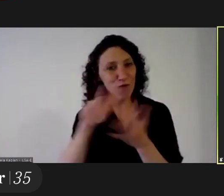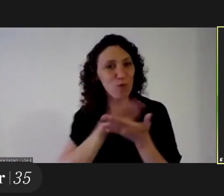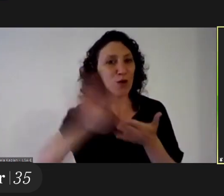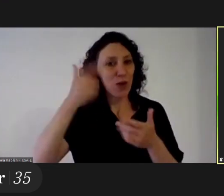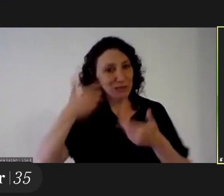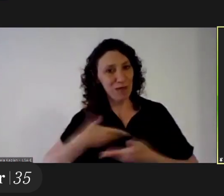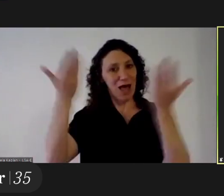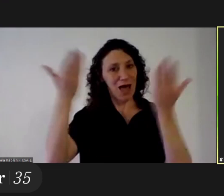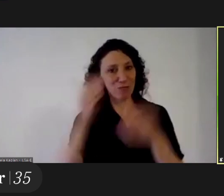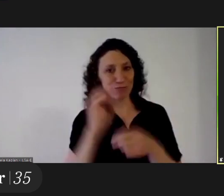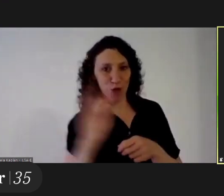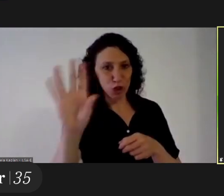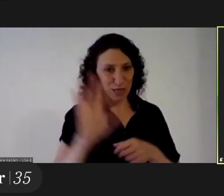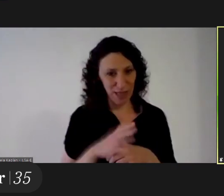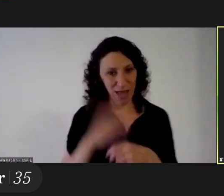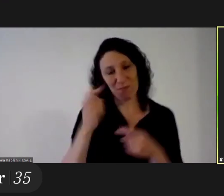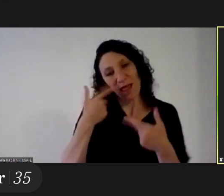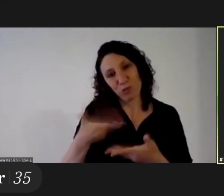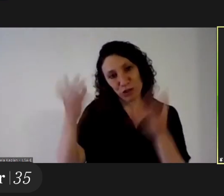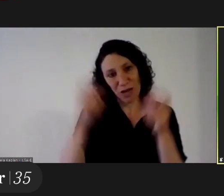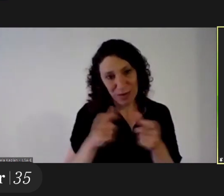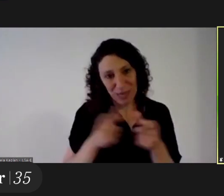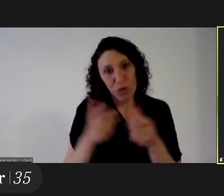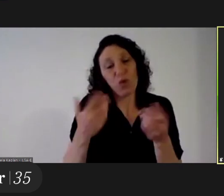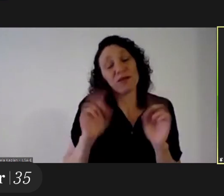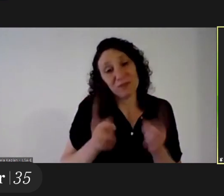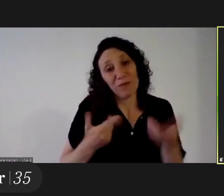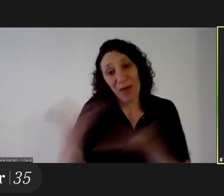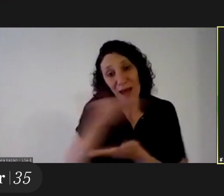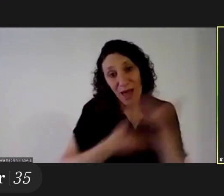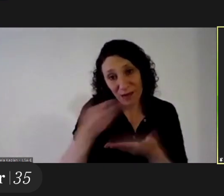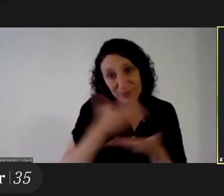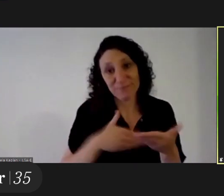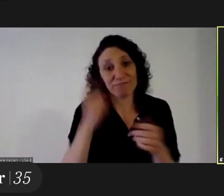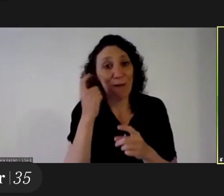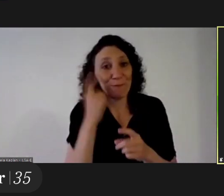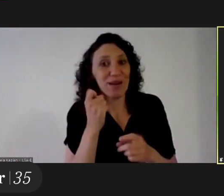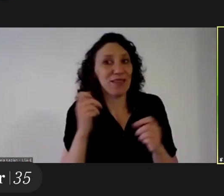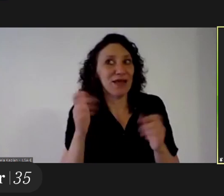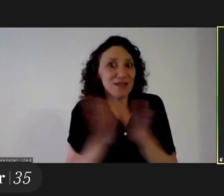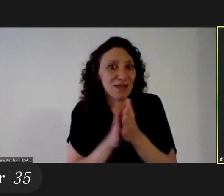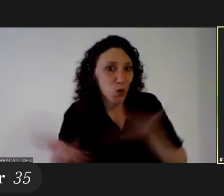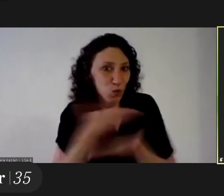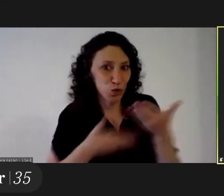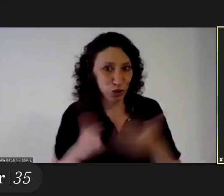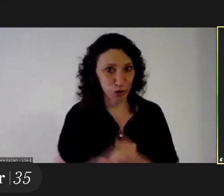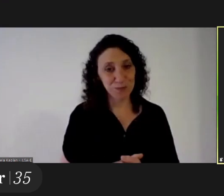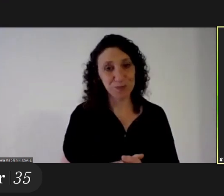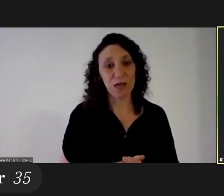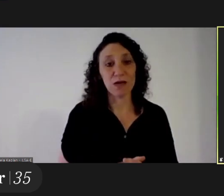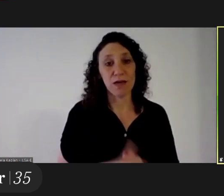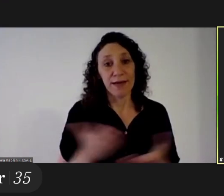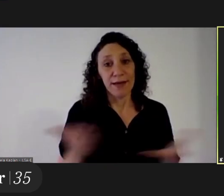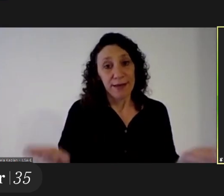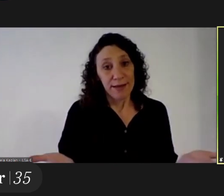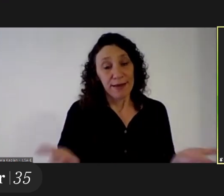of screening of showing movies and of seeing and sharing and learning um how to we can be